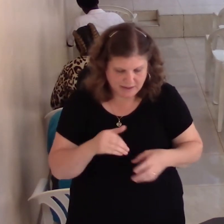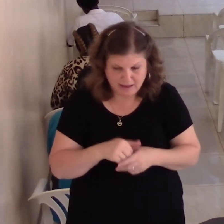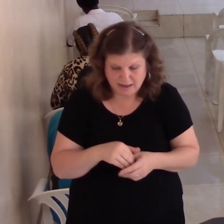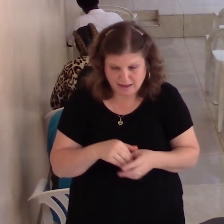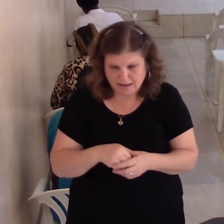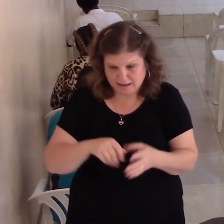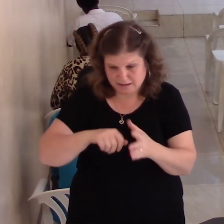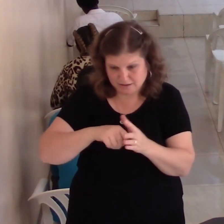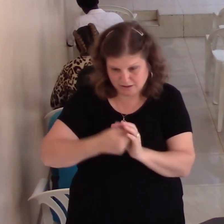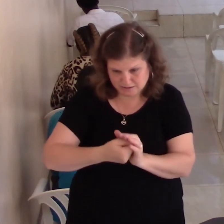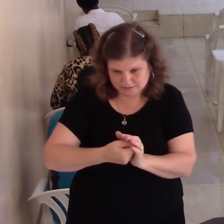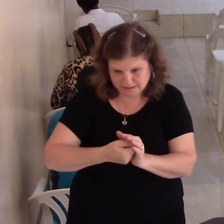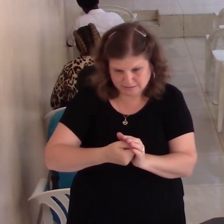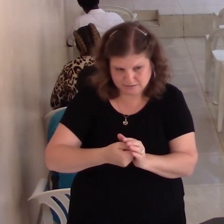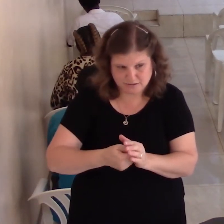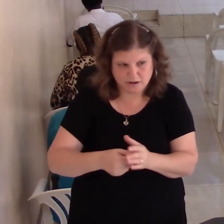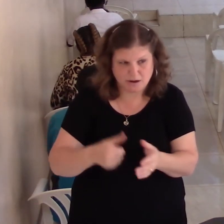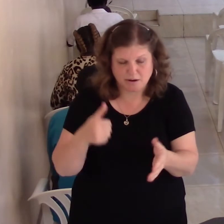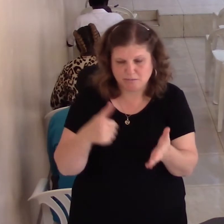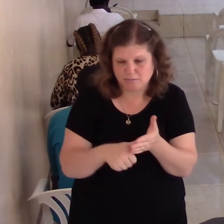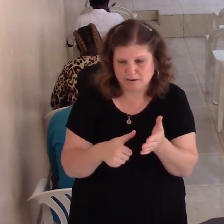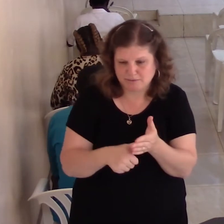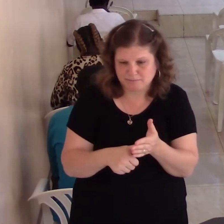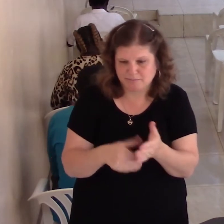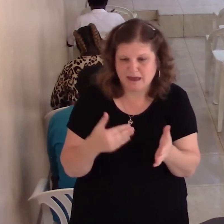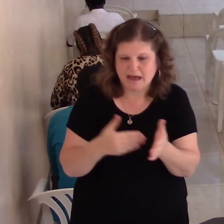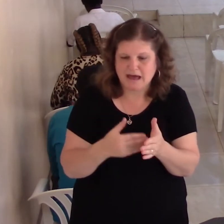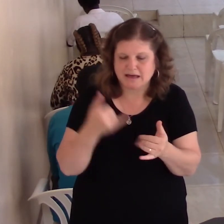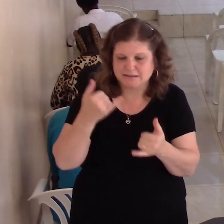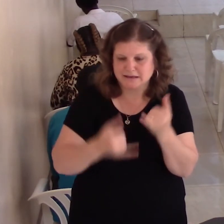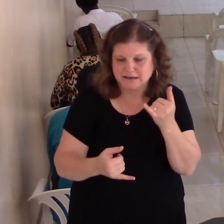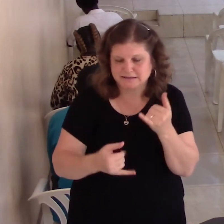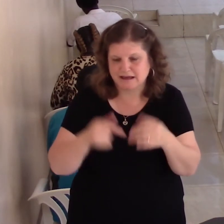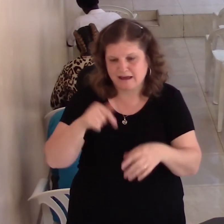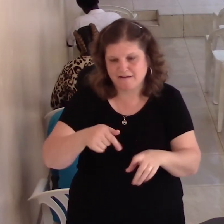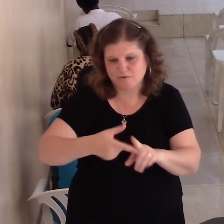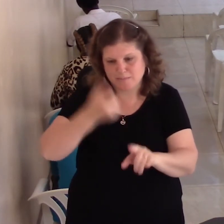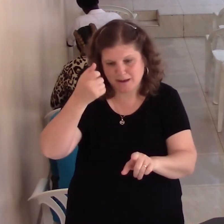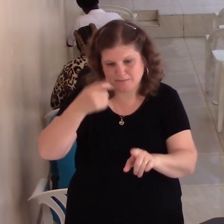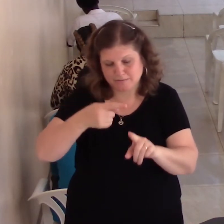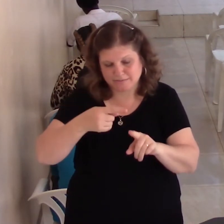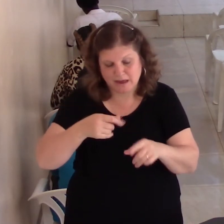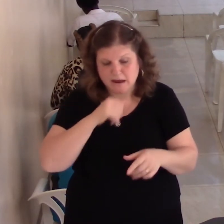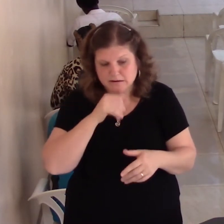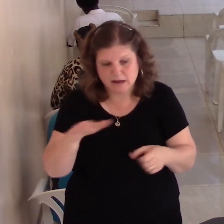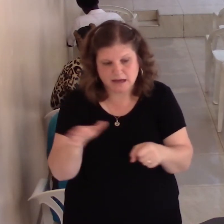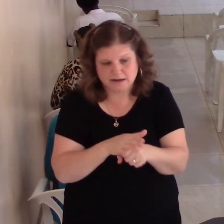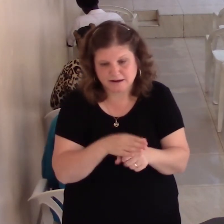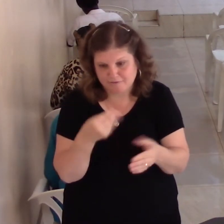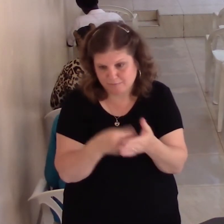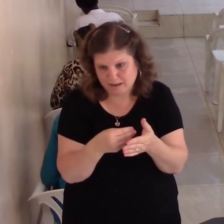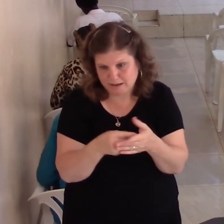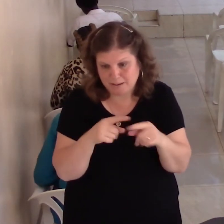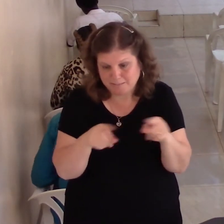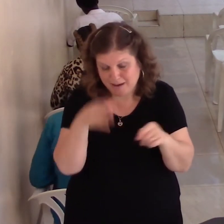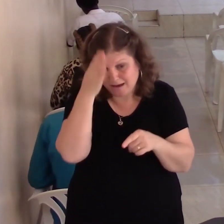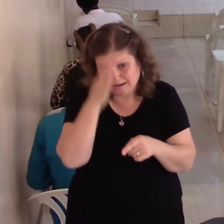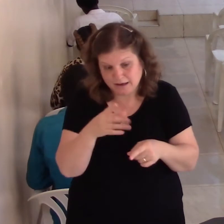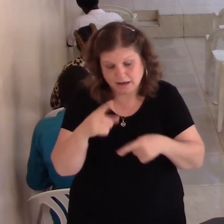At the end of every month, it's like there's not enough money for everything. But somehow God keeps providing anyway. It's amazing to see how